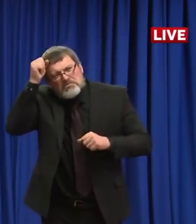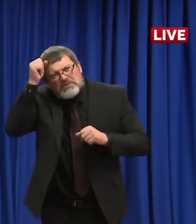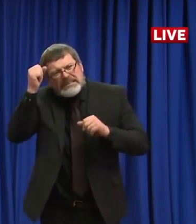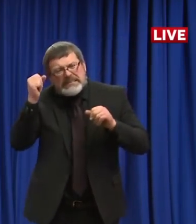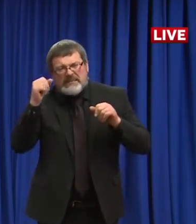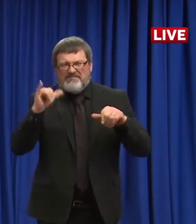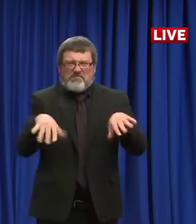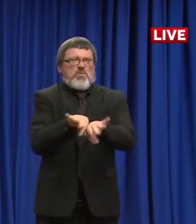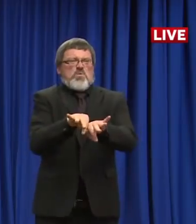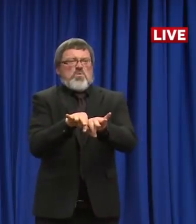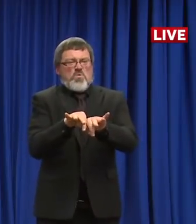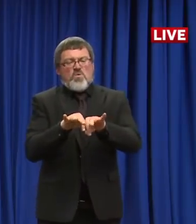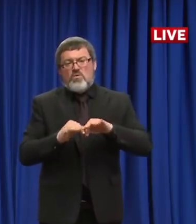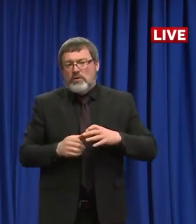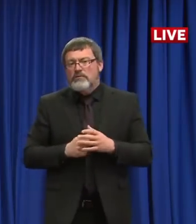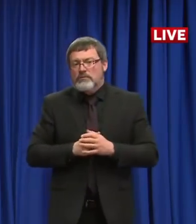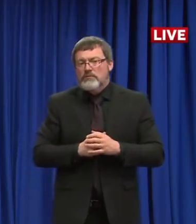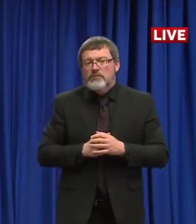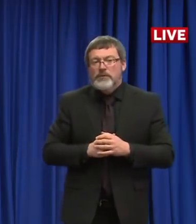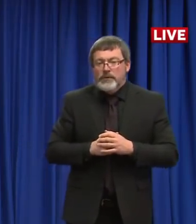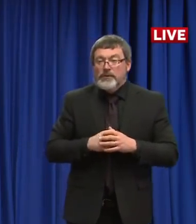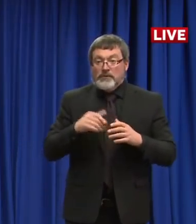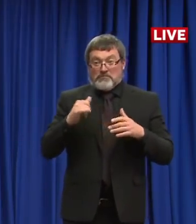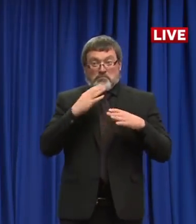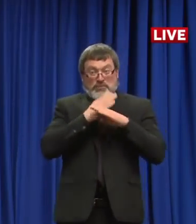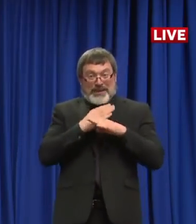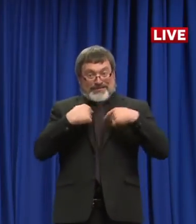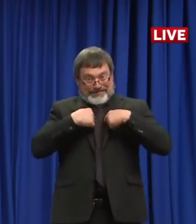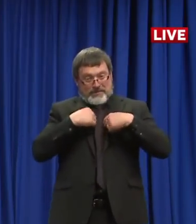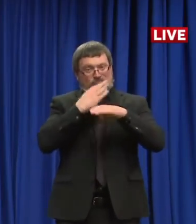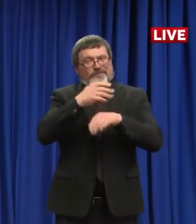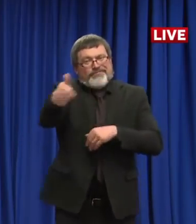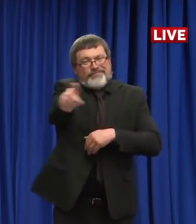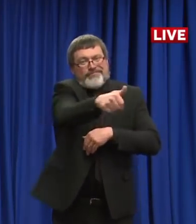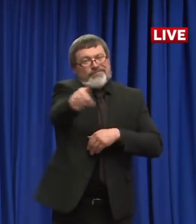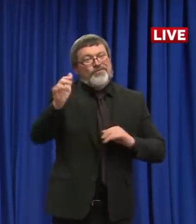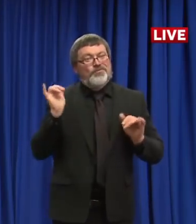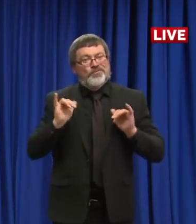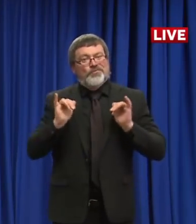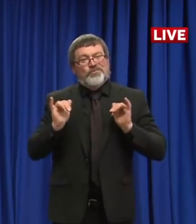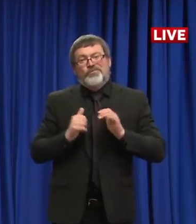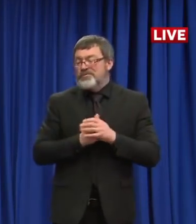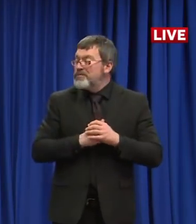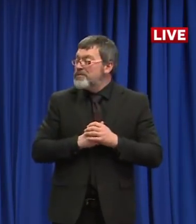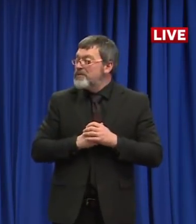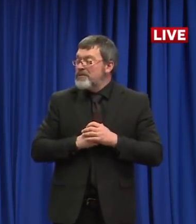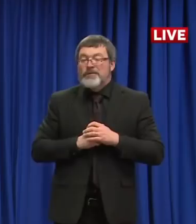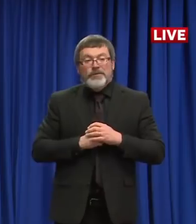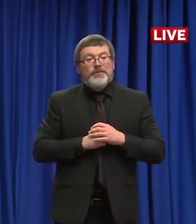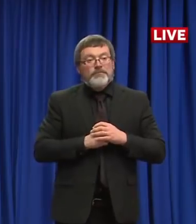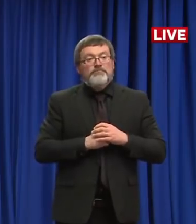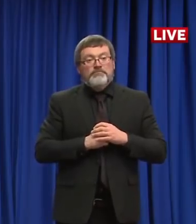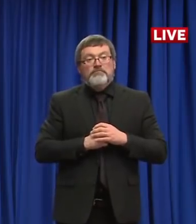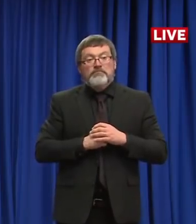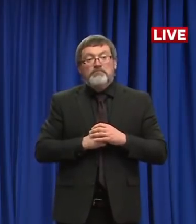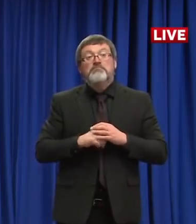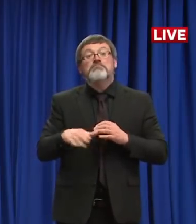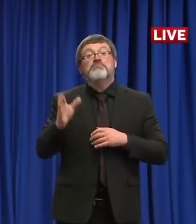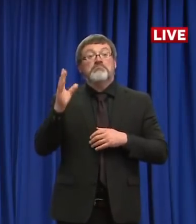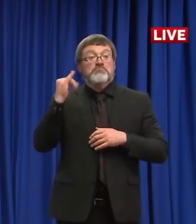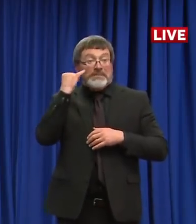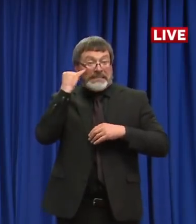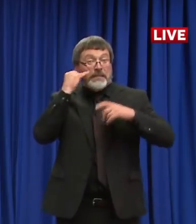the virus that causes COVID-19. And it's important, especially when people are wearing a cloth face covering or a cloth face mask